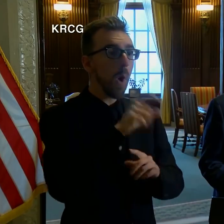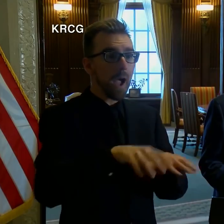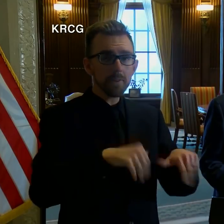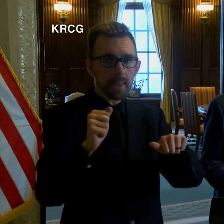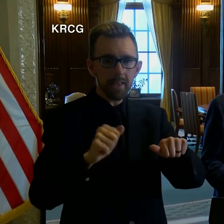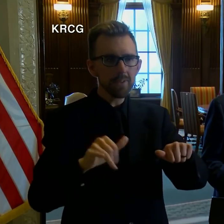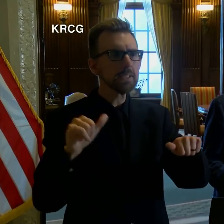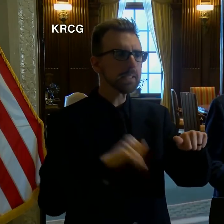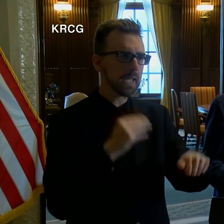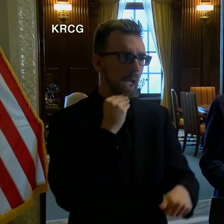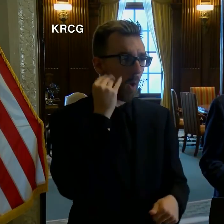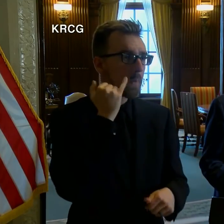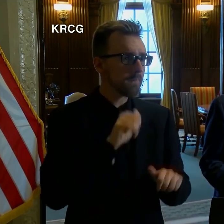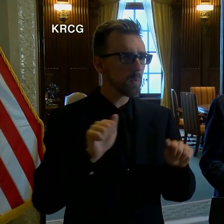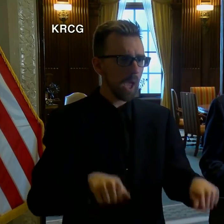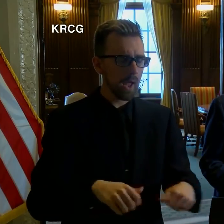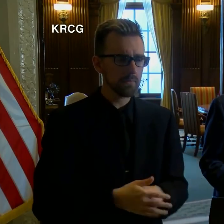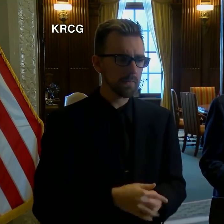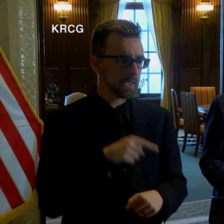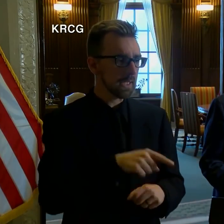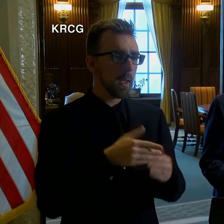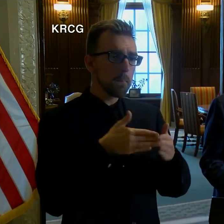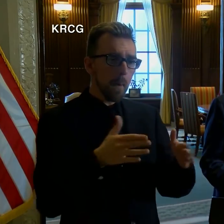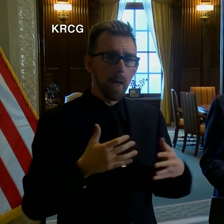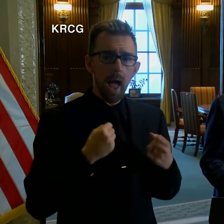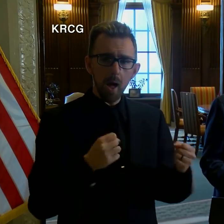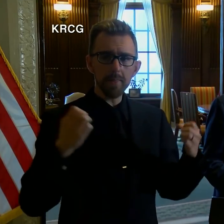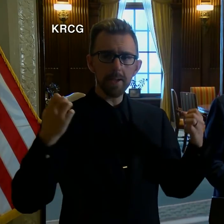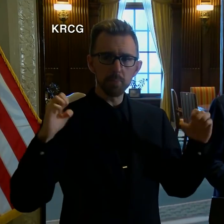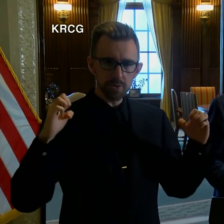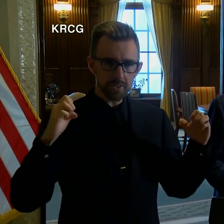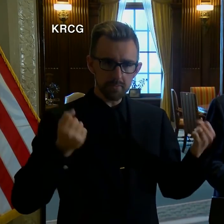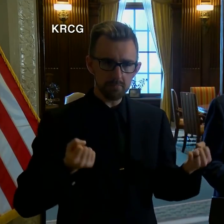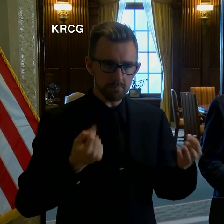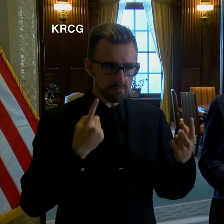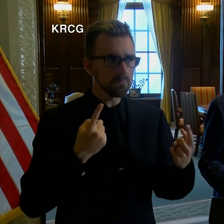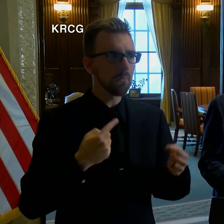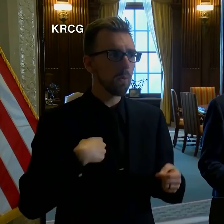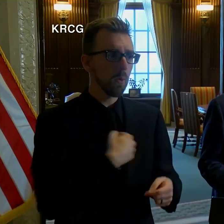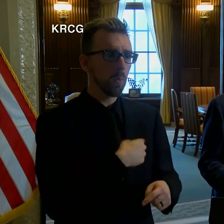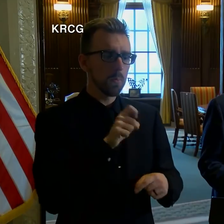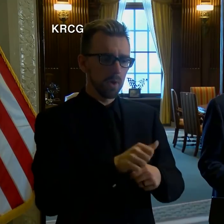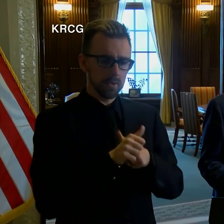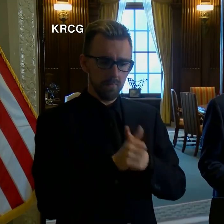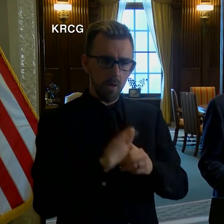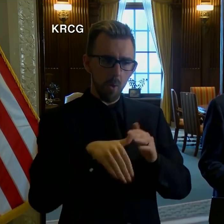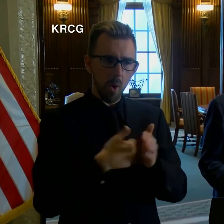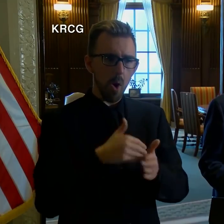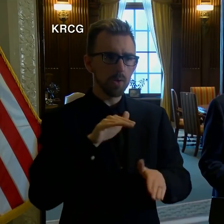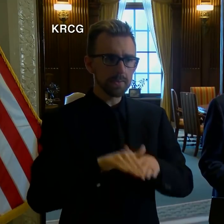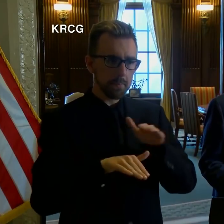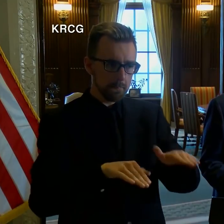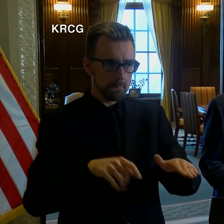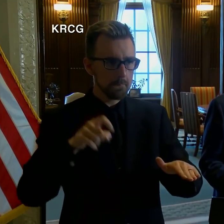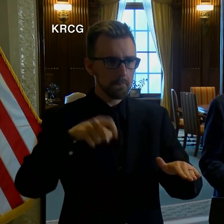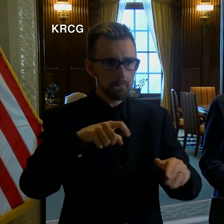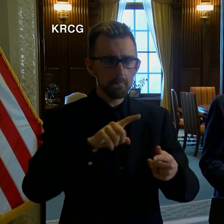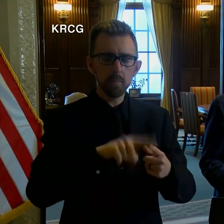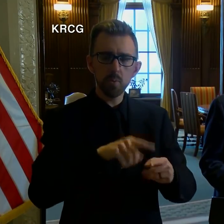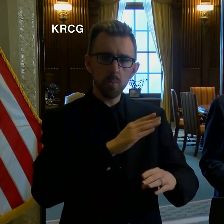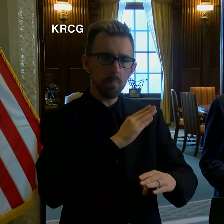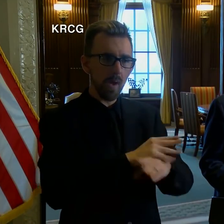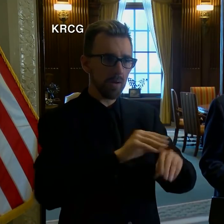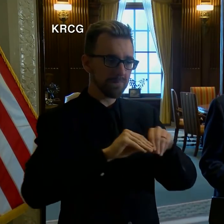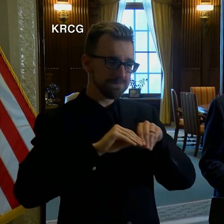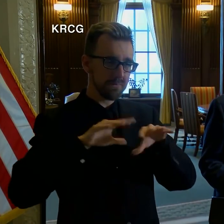This is a public health emergency. And we must take all steps necessary to stop